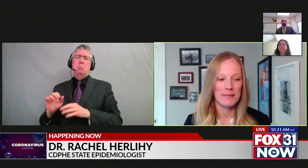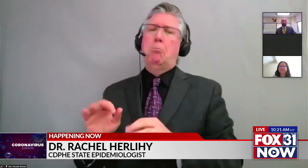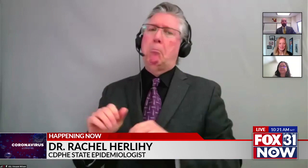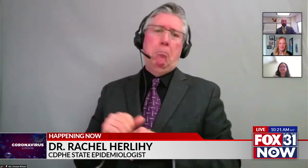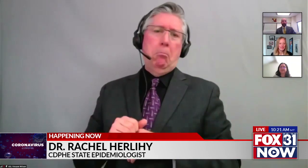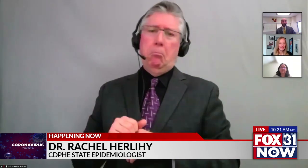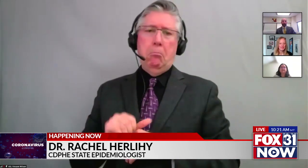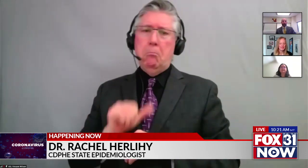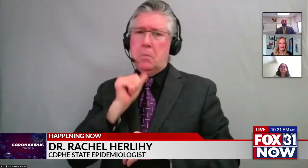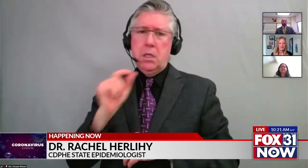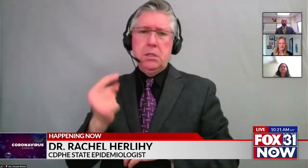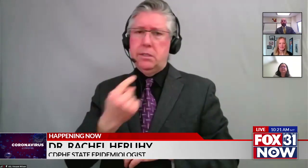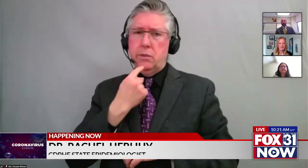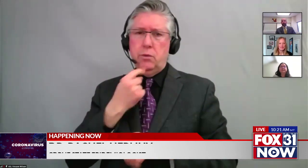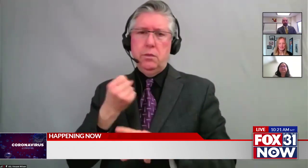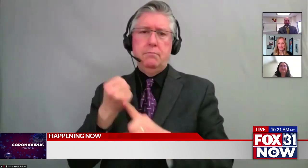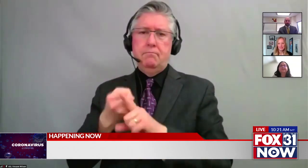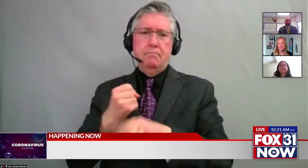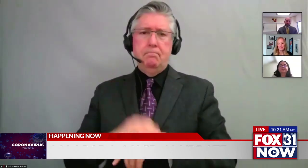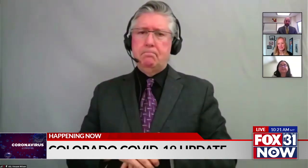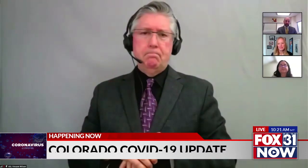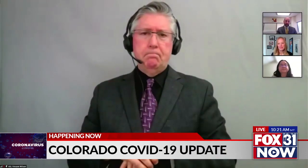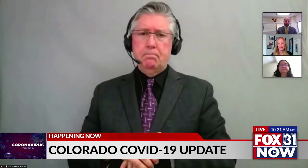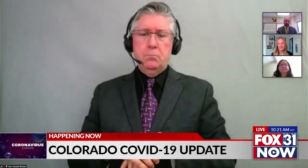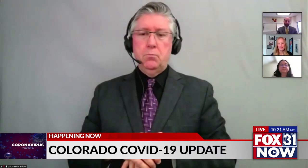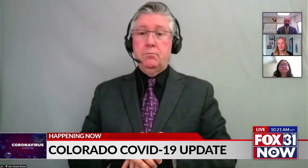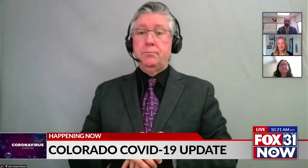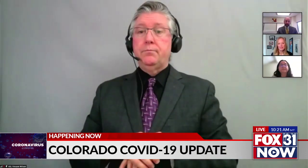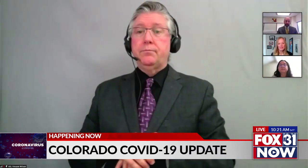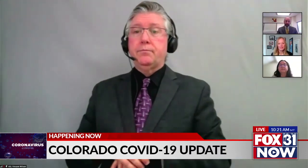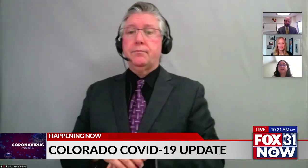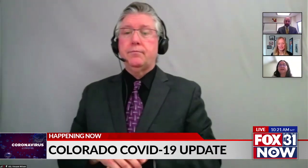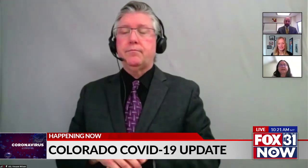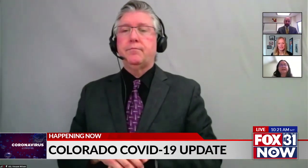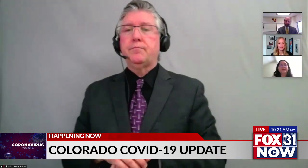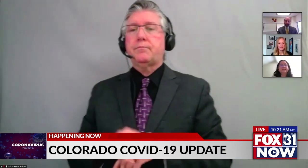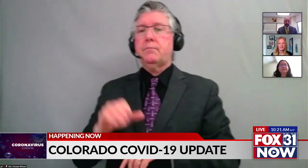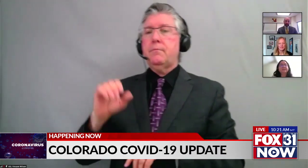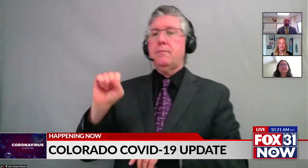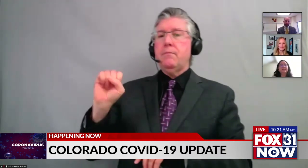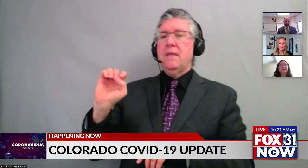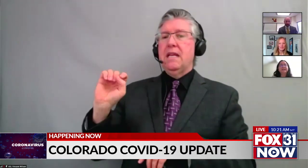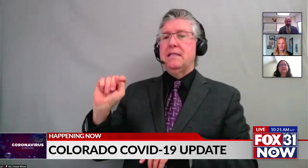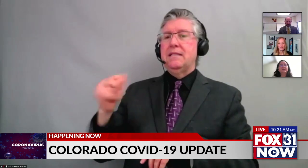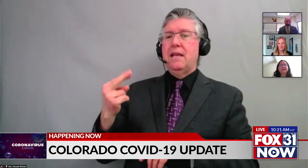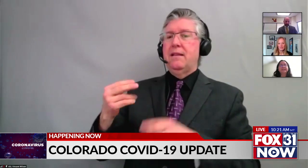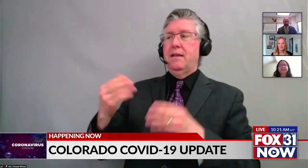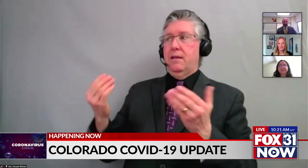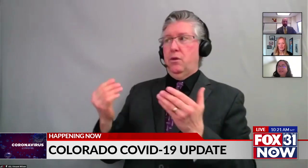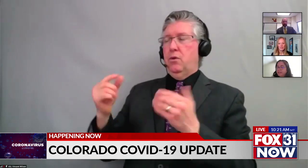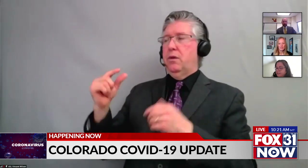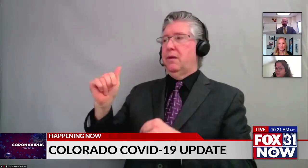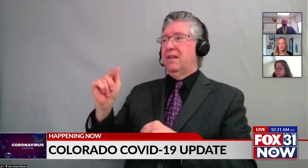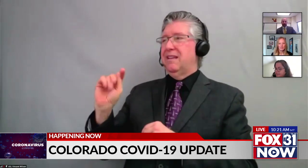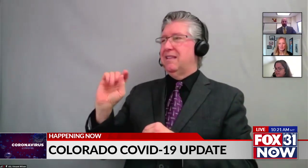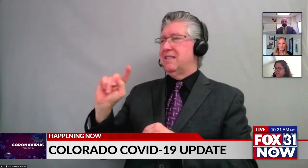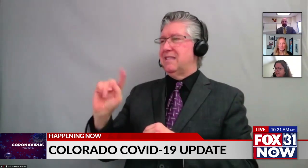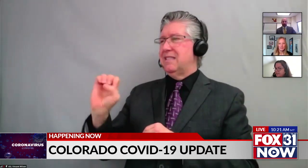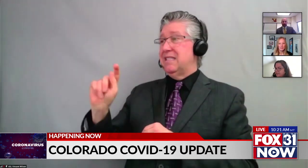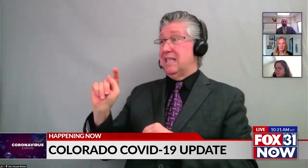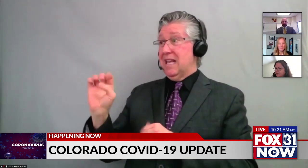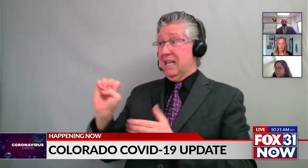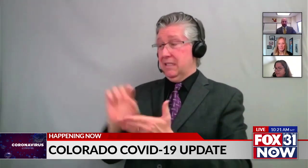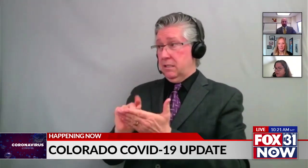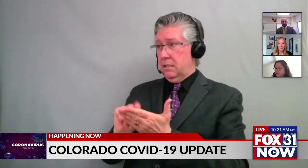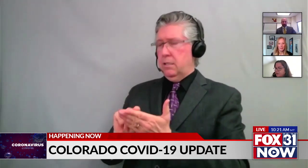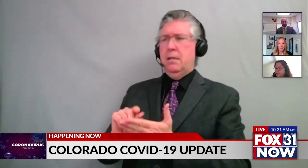Great. Seth Klayman. Go ahead. Hi, guys. Seth from the Gazette. Curious if you can speak to what you're seeing